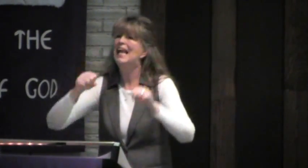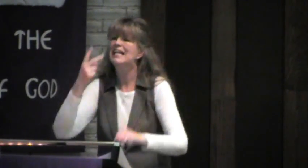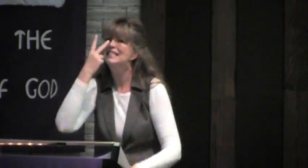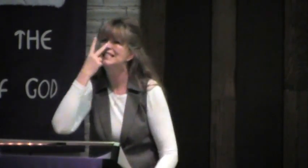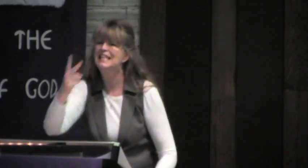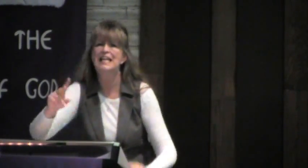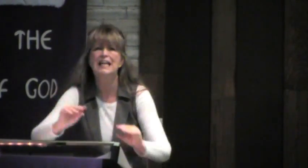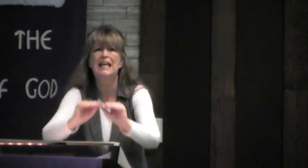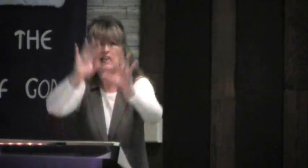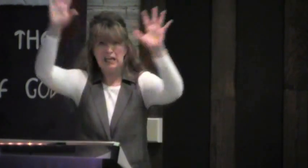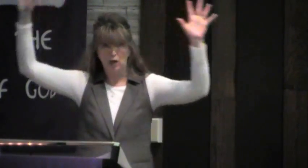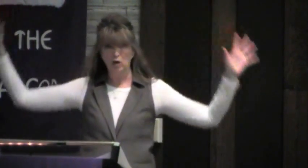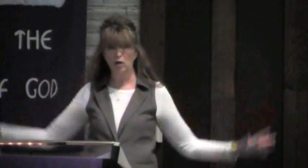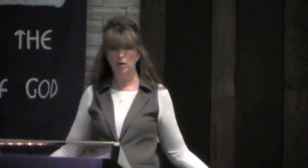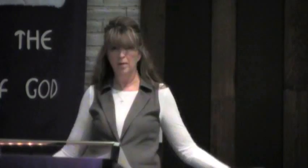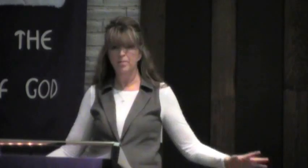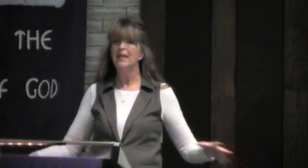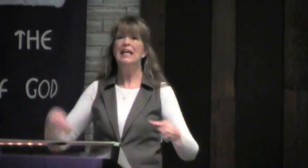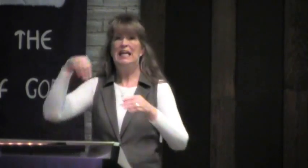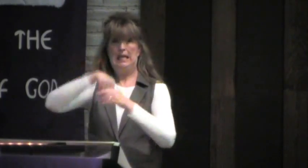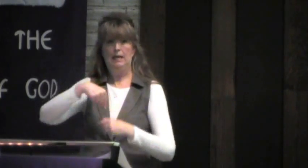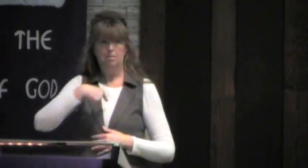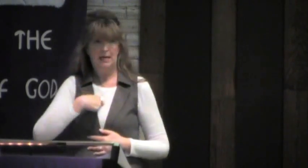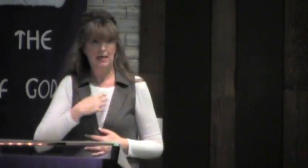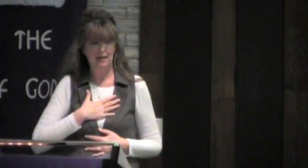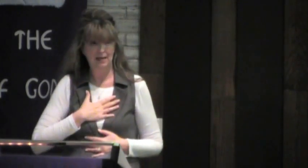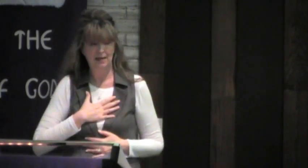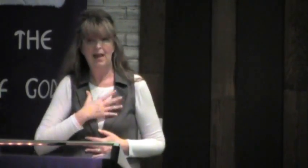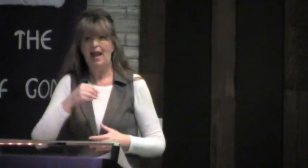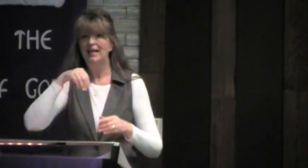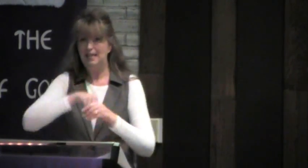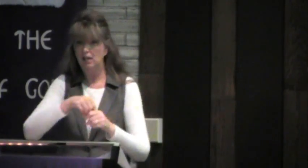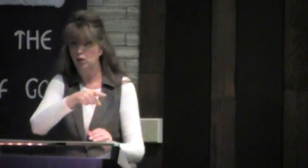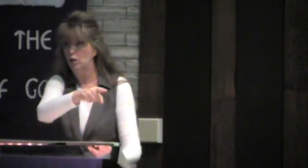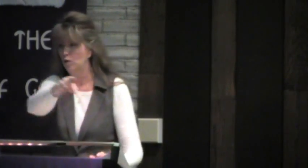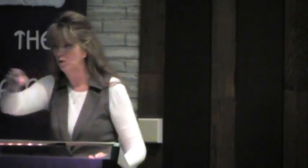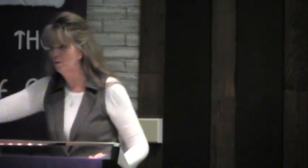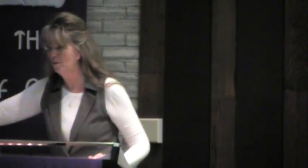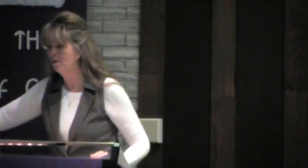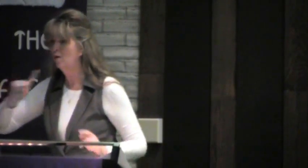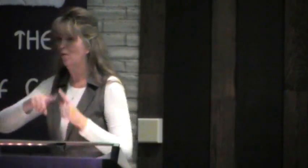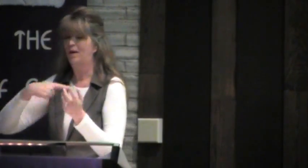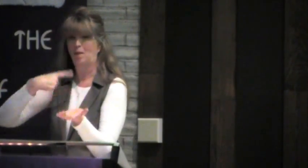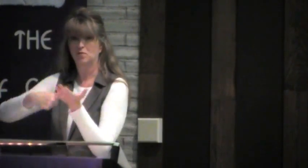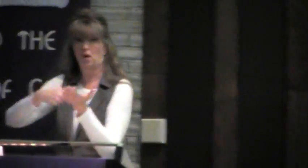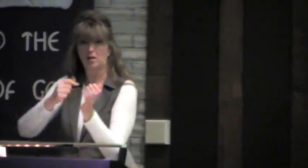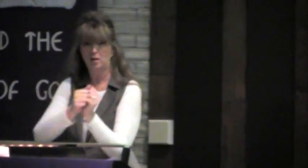but sometimes I can see really clearly in myself and in each of you you.